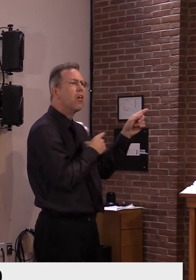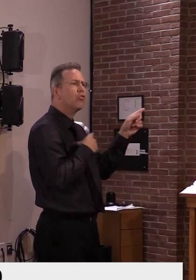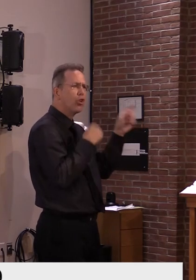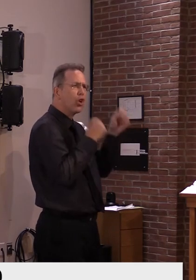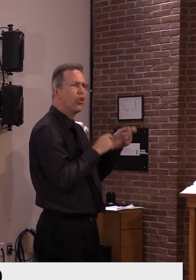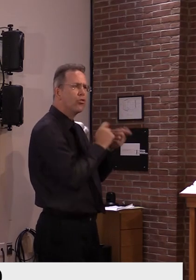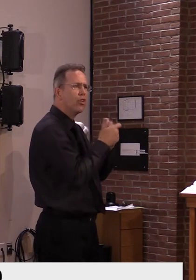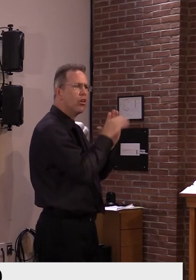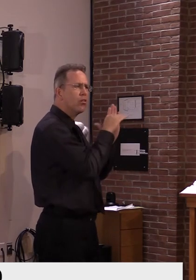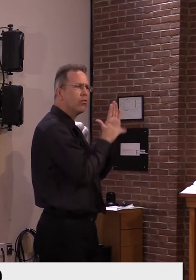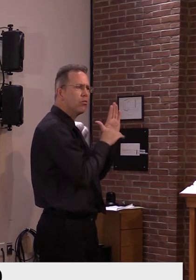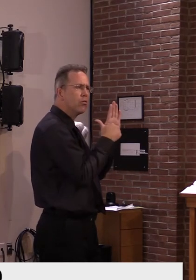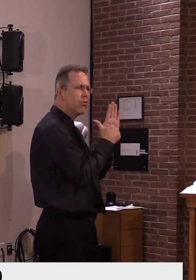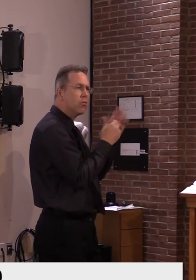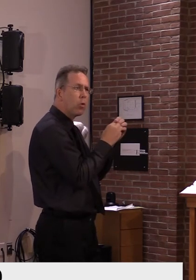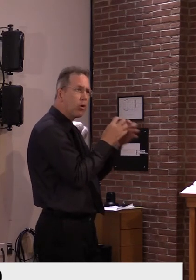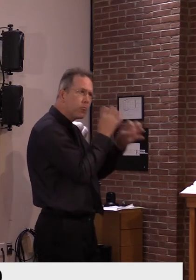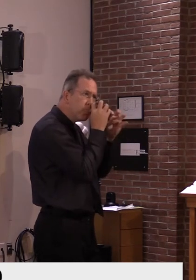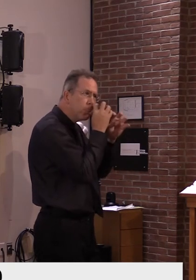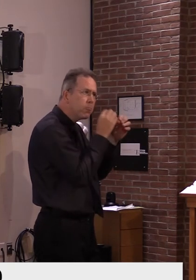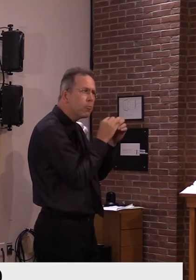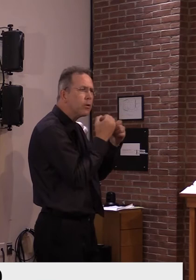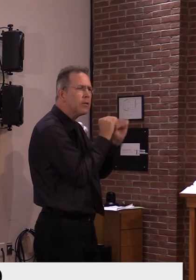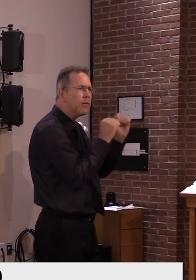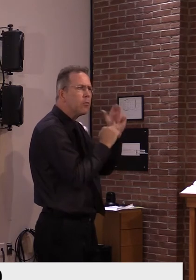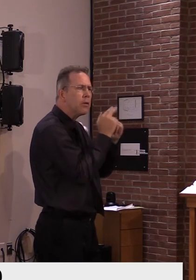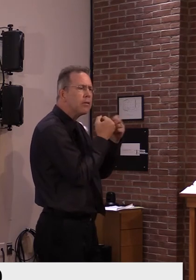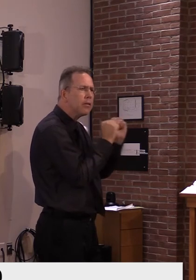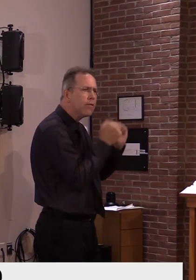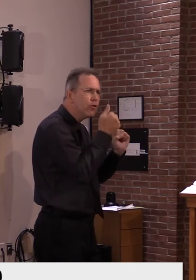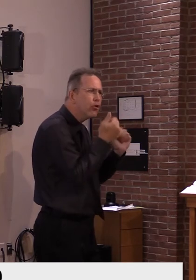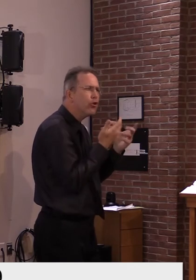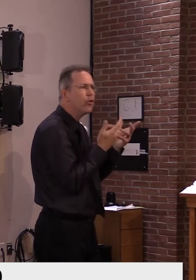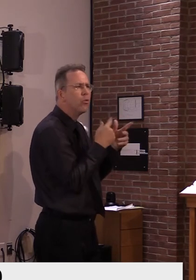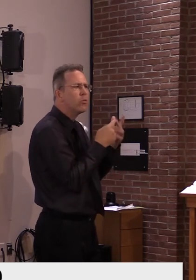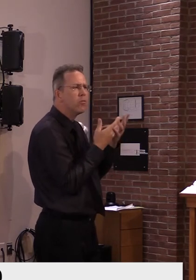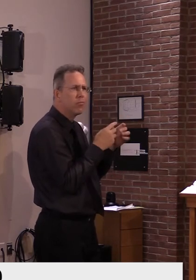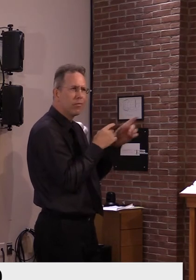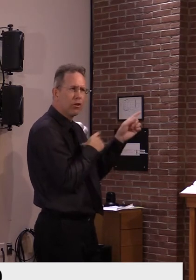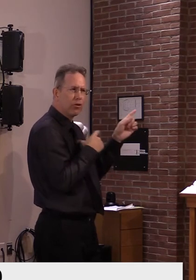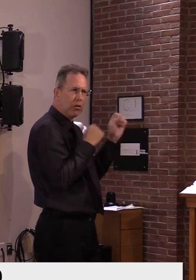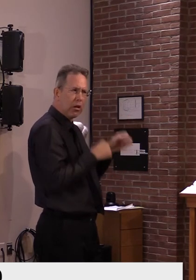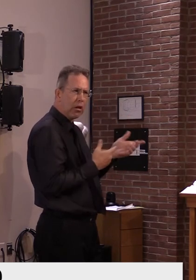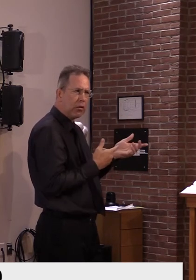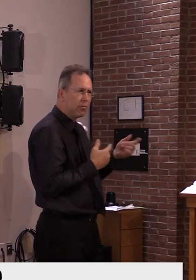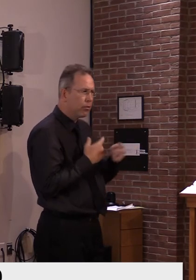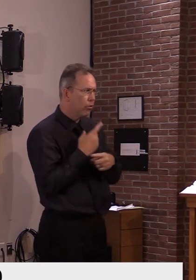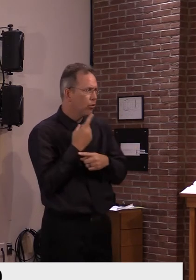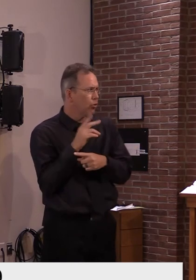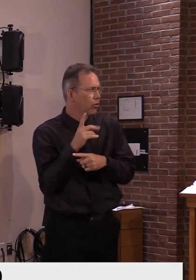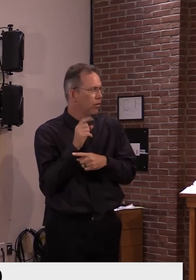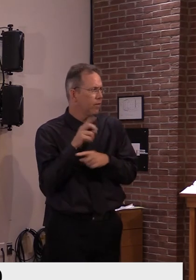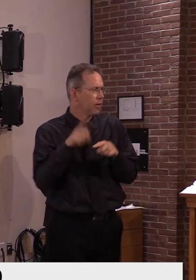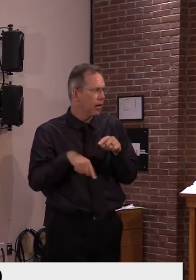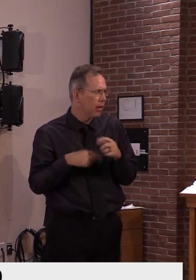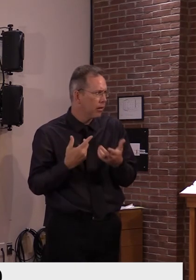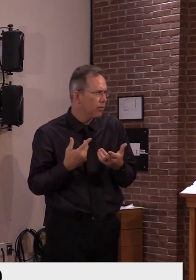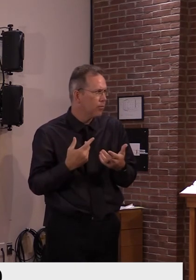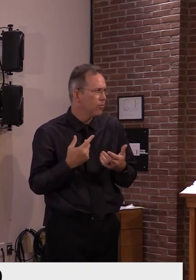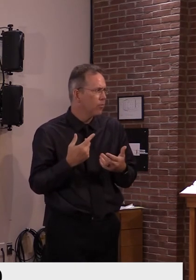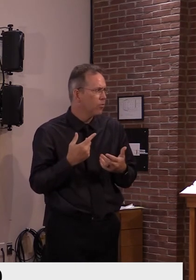but, um, and we mentioned the pilot test that were done eight years ago. Um,